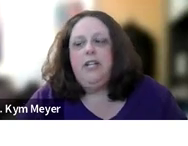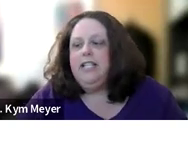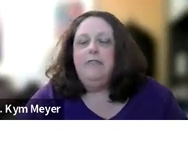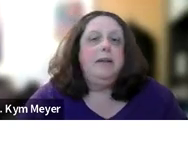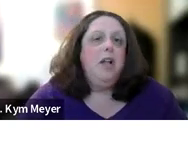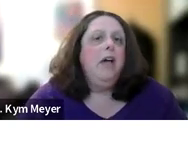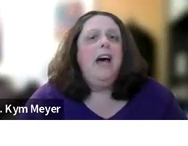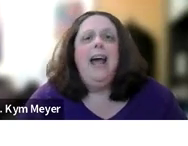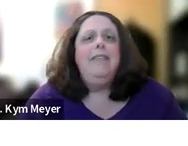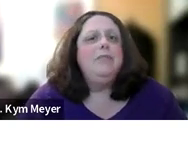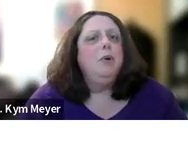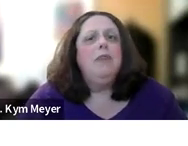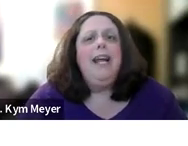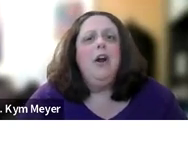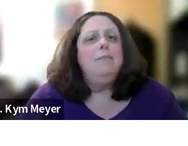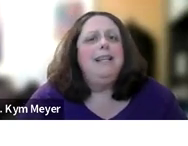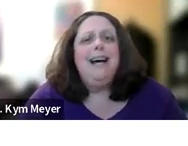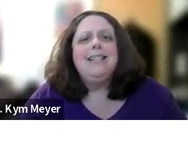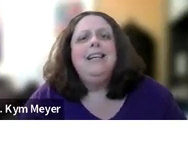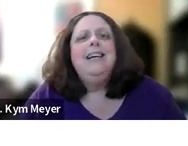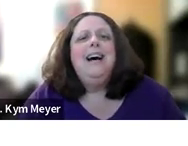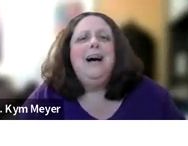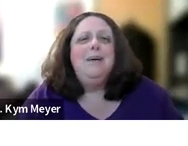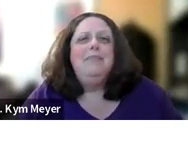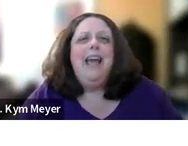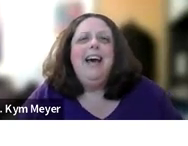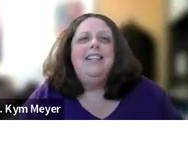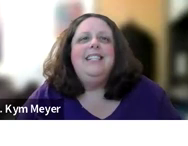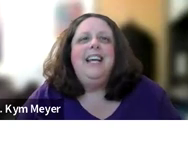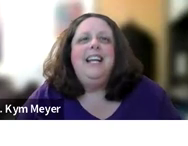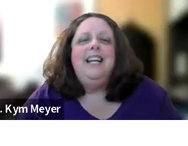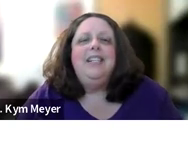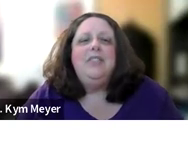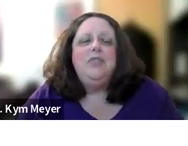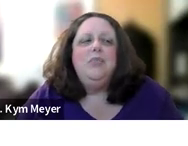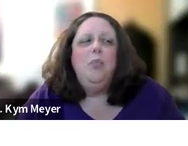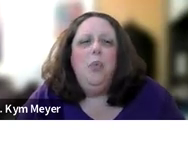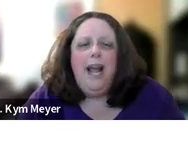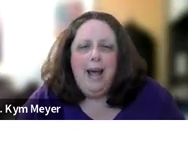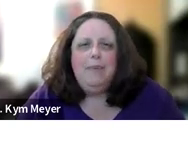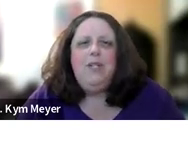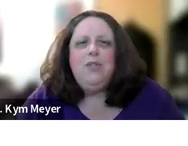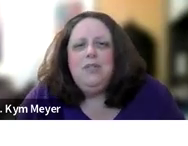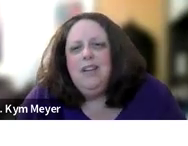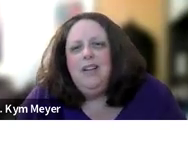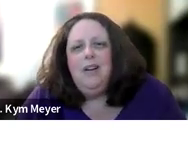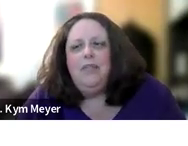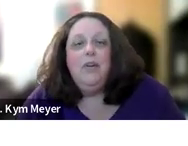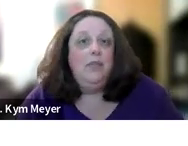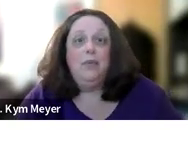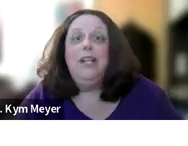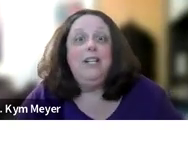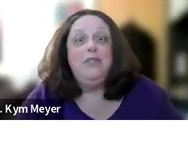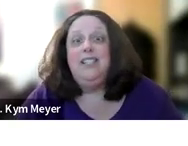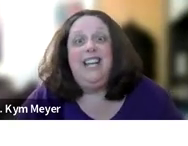Deprivation and Deaf Mental Health. I have this book right here on my desk, and it is what happens, you know,